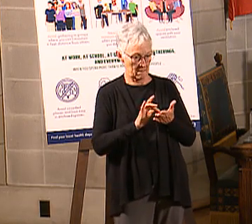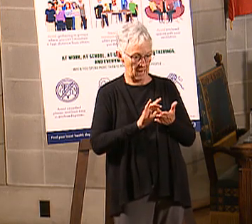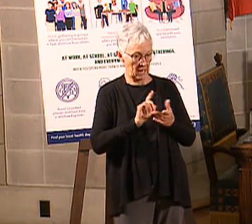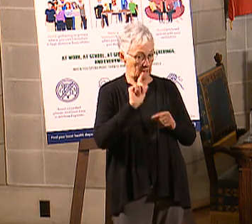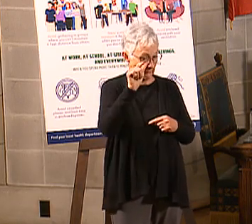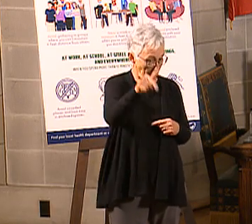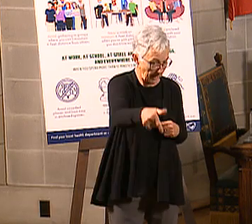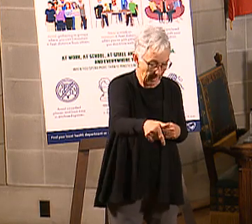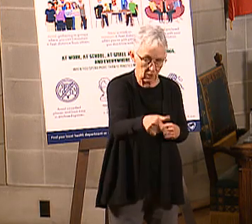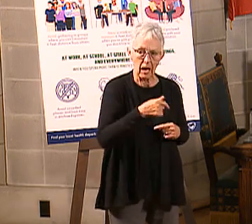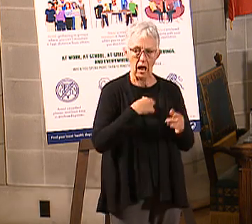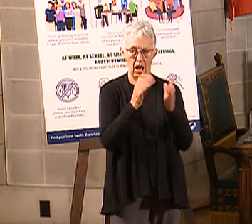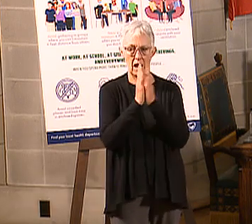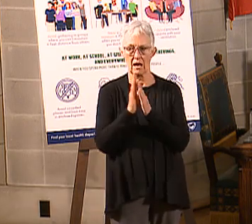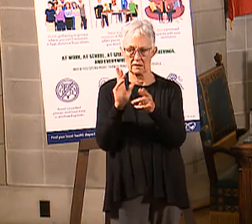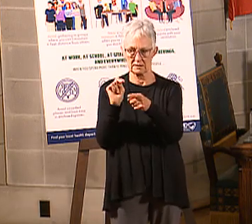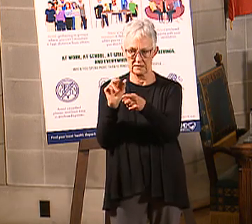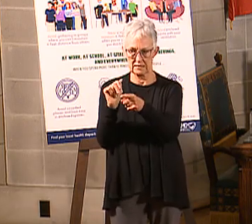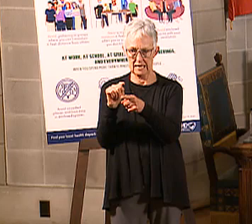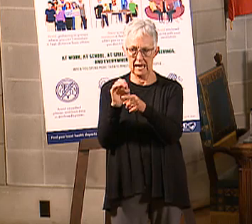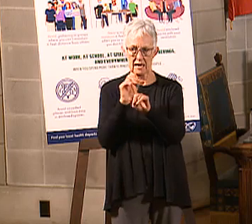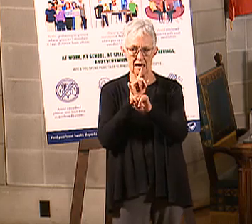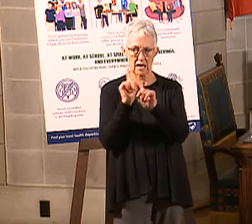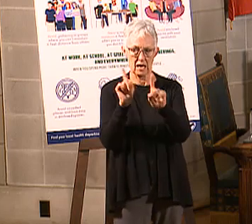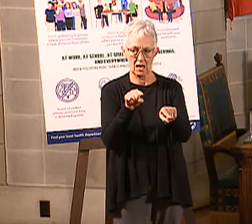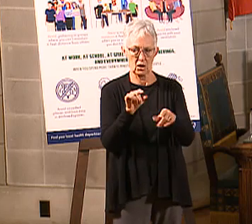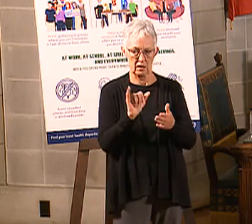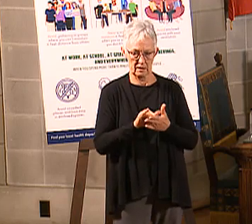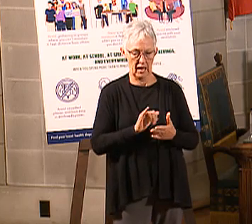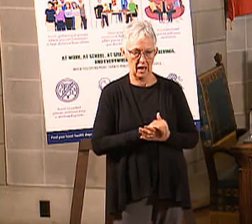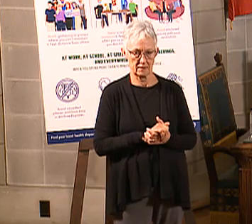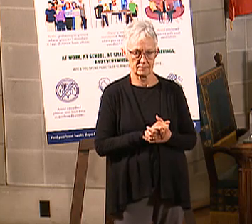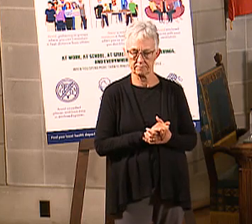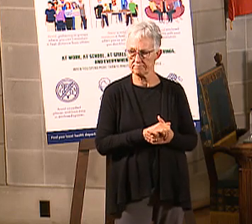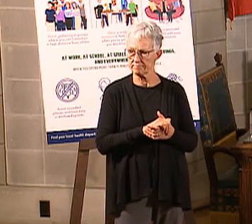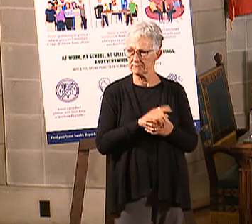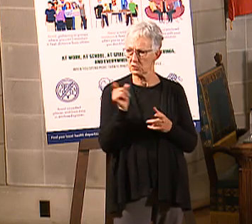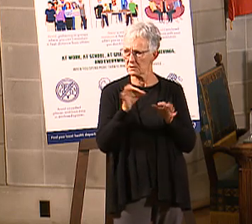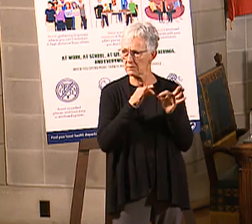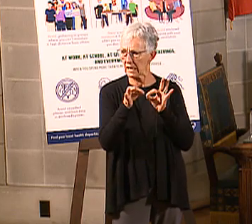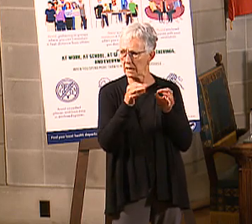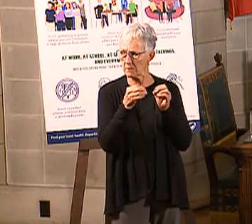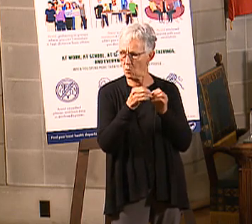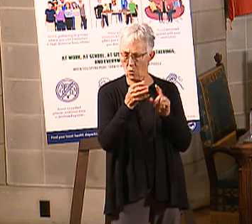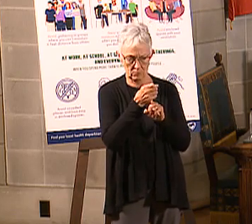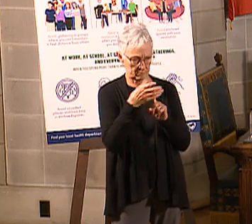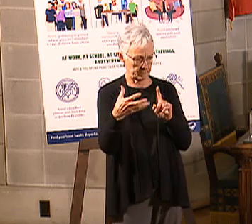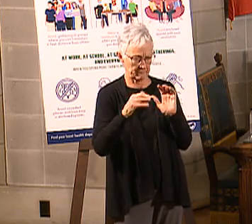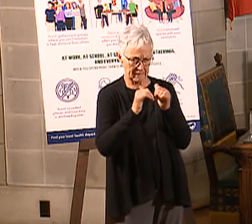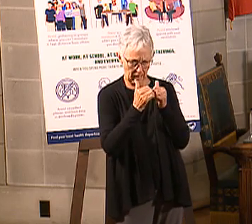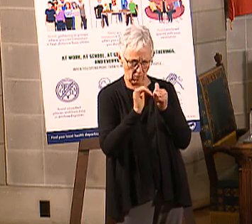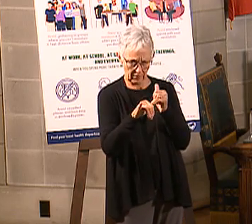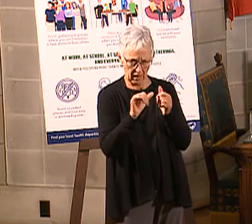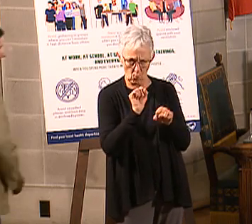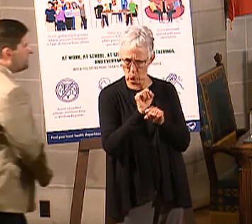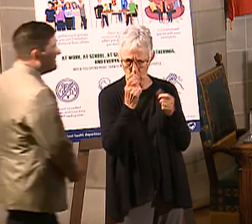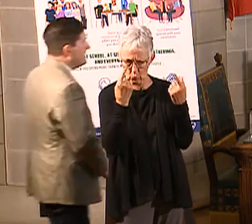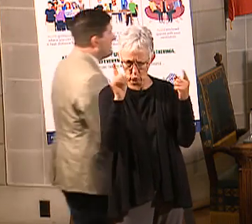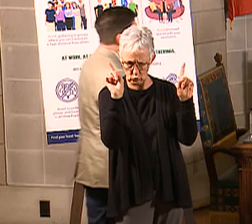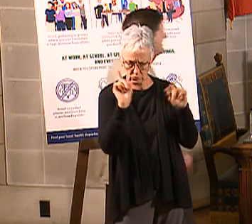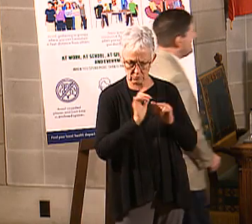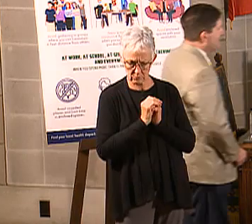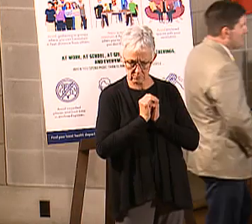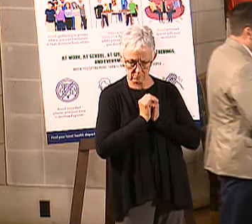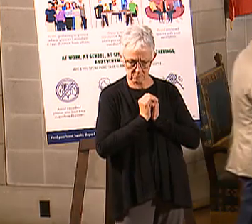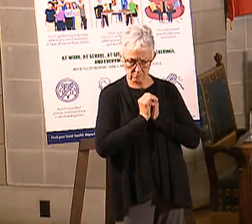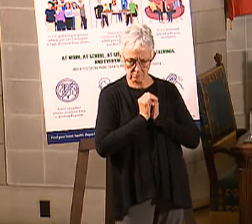ask Nate to come up and talk about that. Yes. Nate, if you can come up and talk a little bit more about the details about how that all worked. Sure. And don't